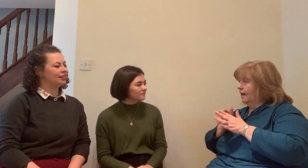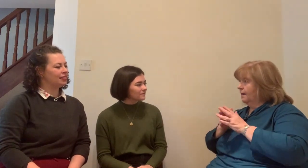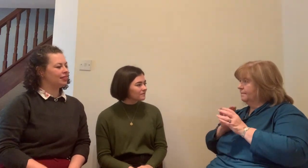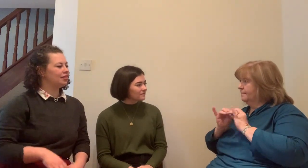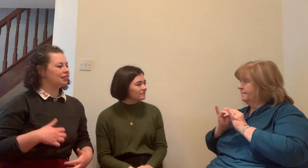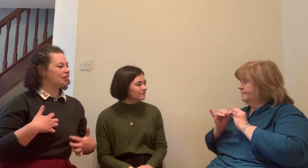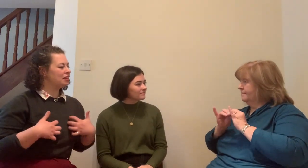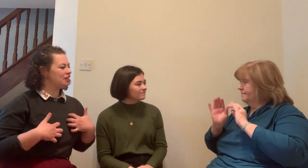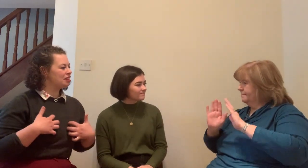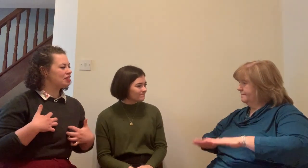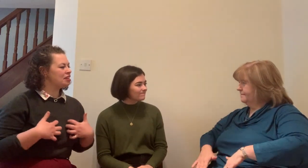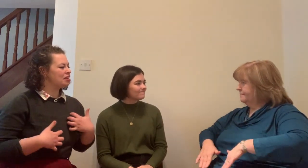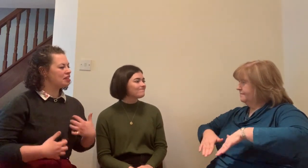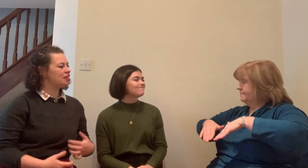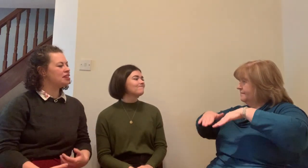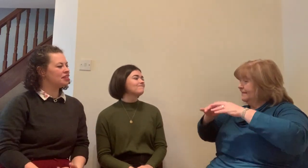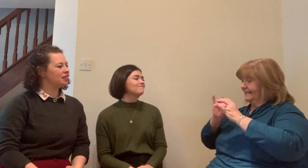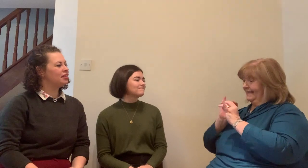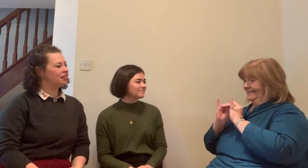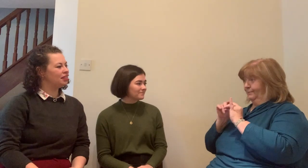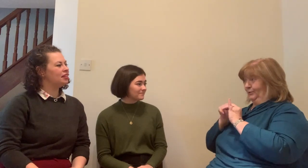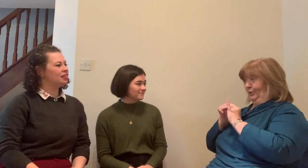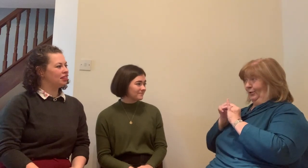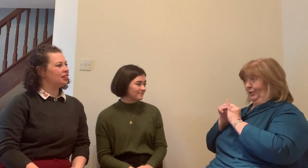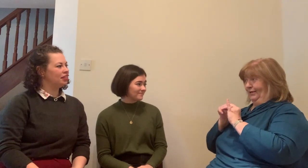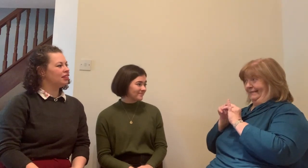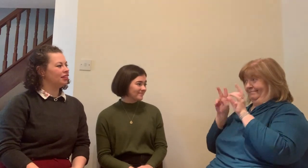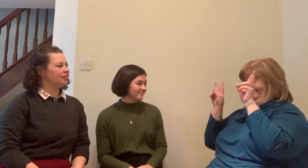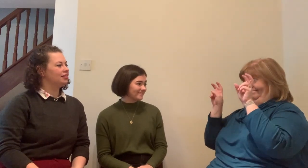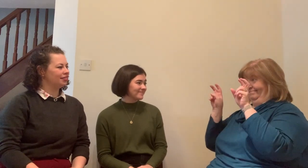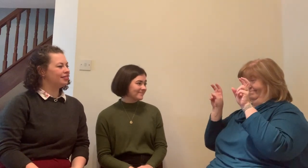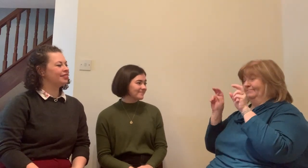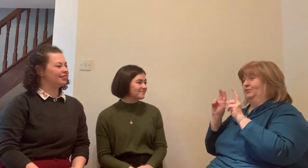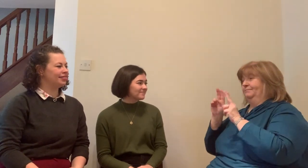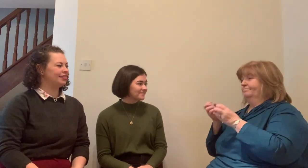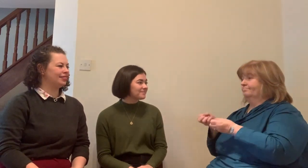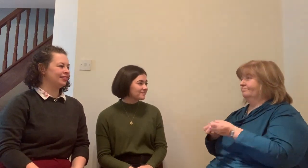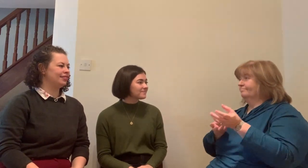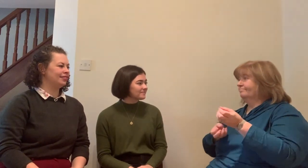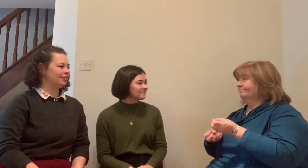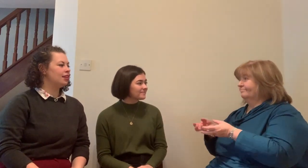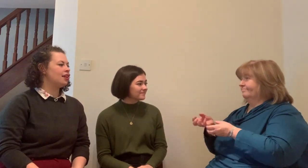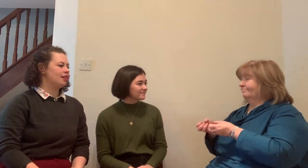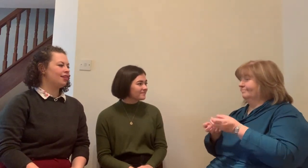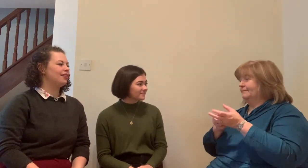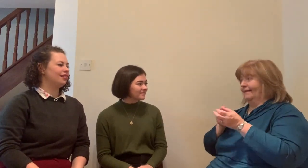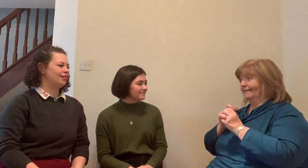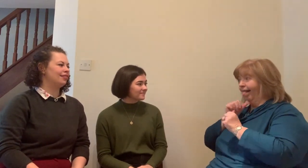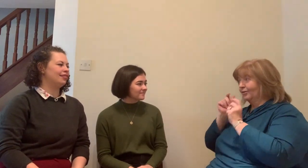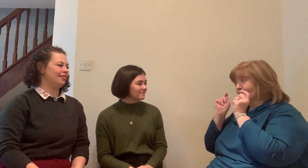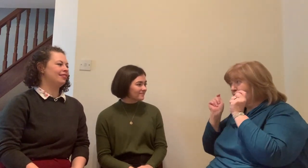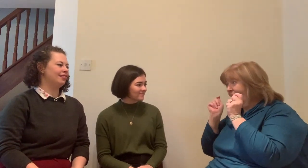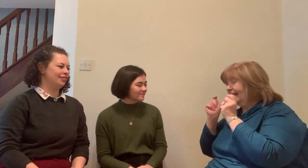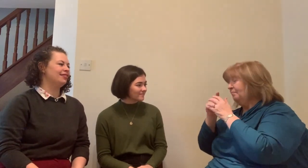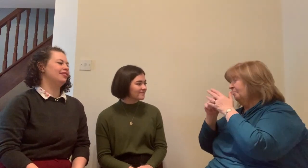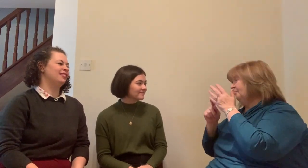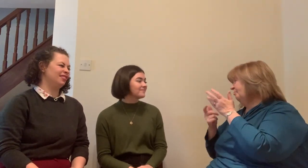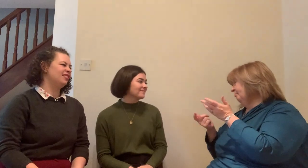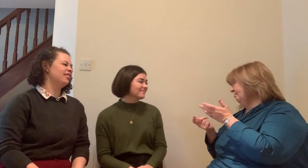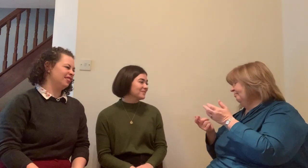something that's really inherent to our experience. I think the most important thing to remember for me, I remember when I'd just left school and I had met an old, should I say old?